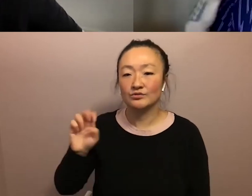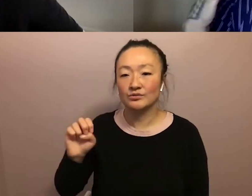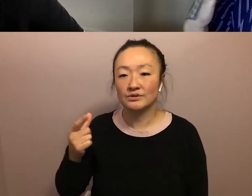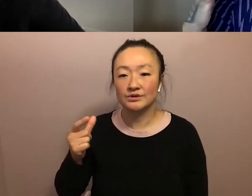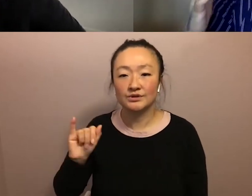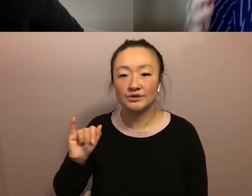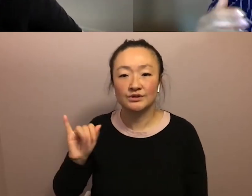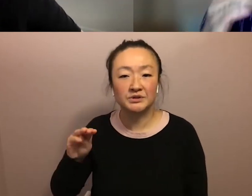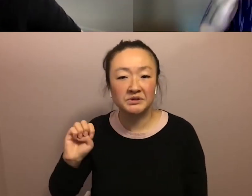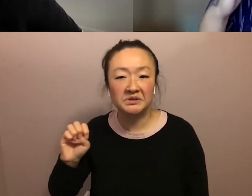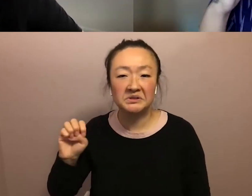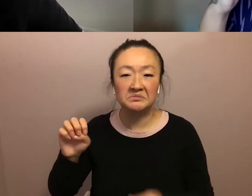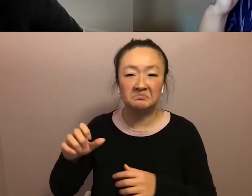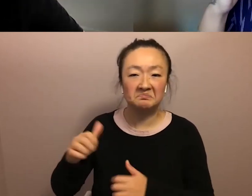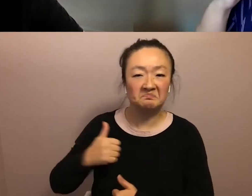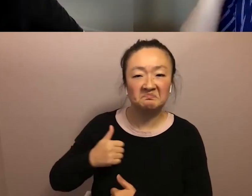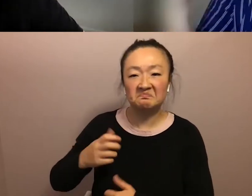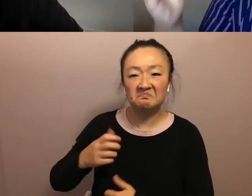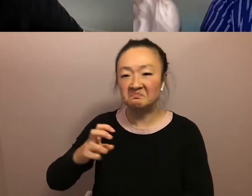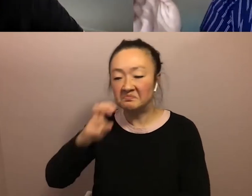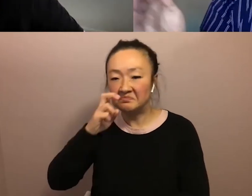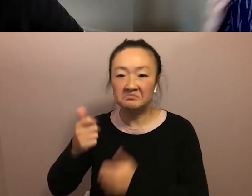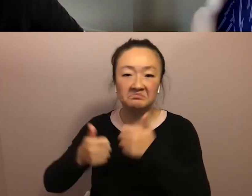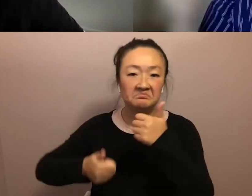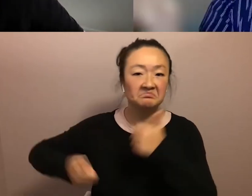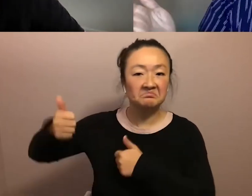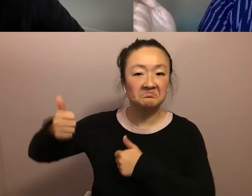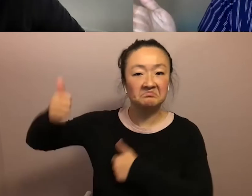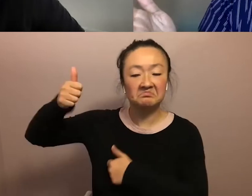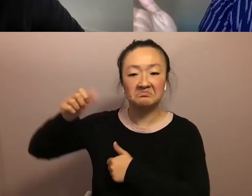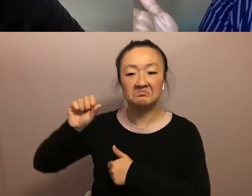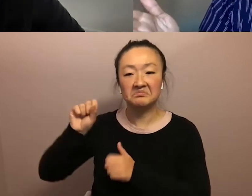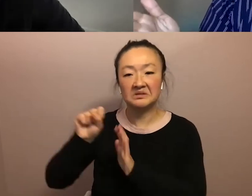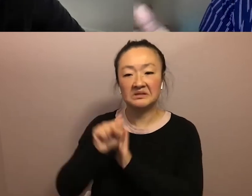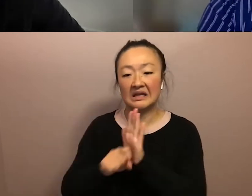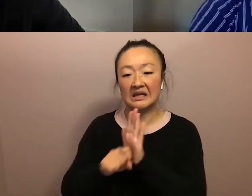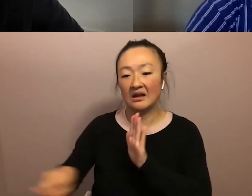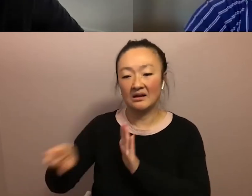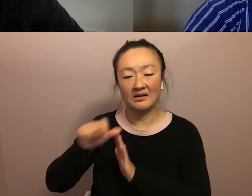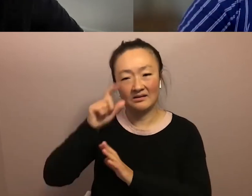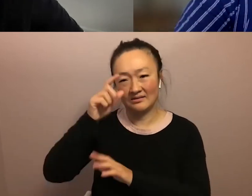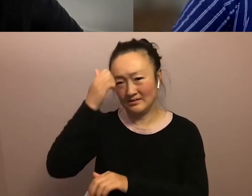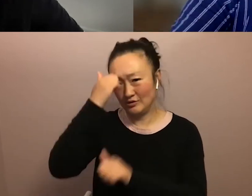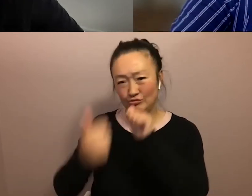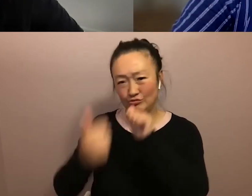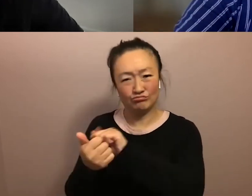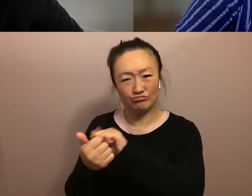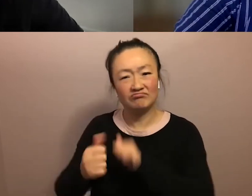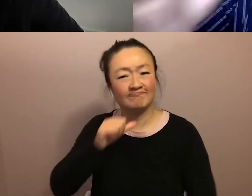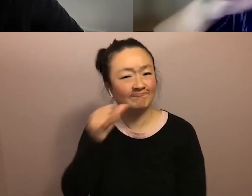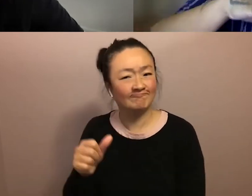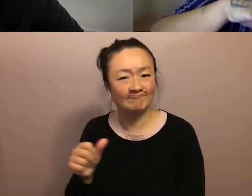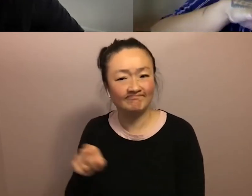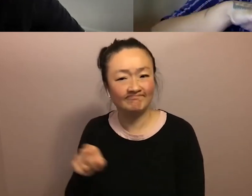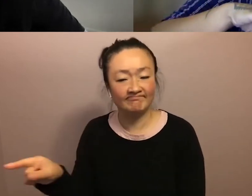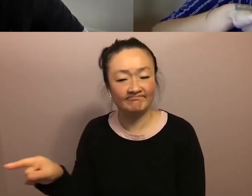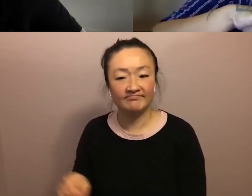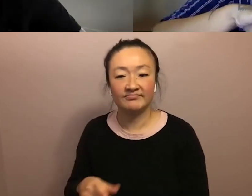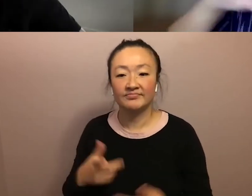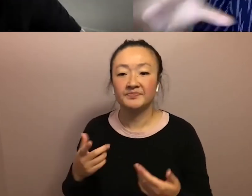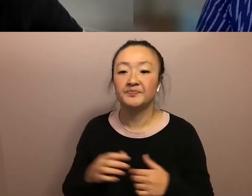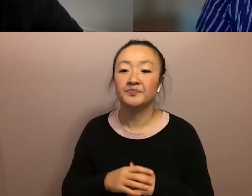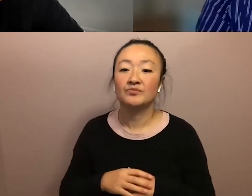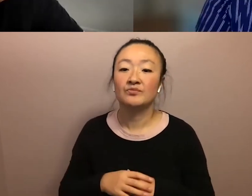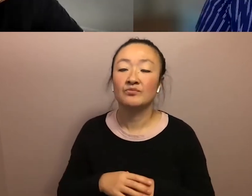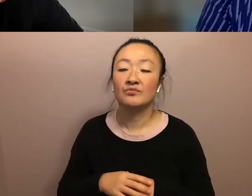like, um, head of states, they're not stupid. They're not, they're not one to release, um,